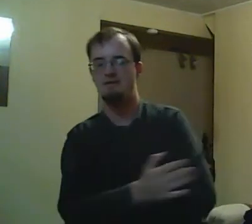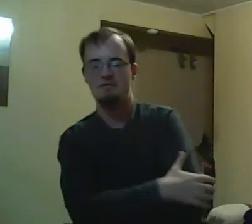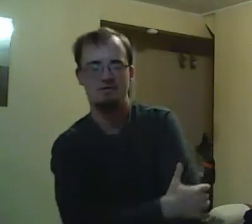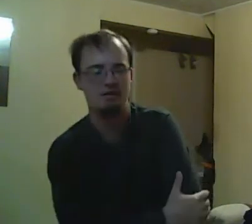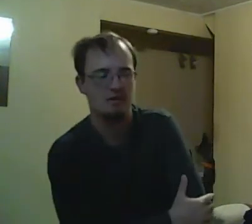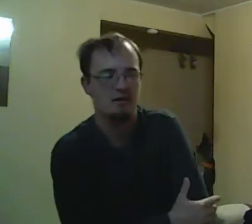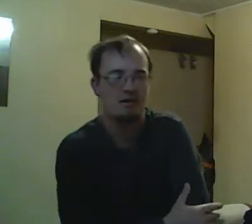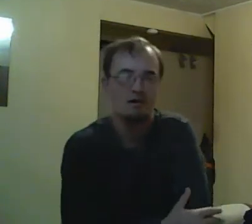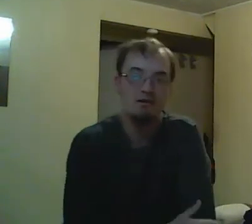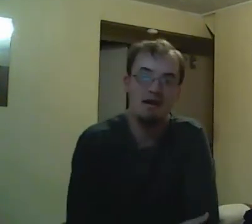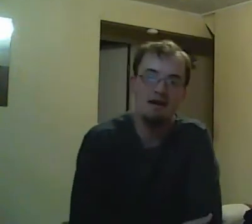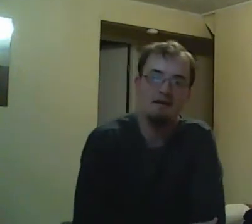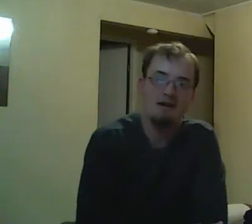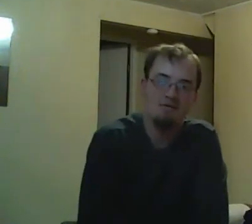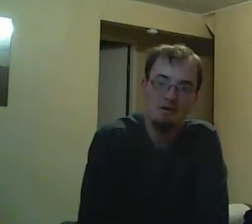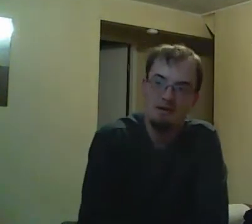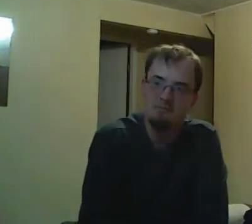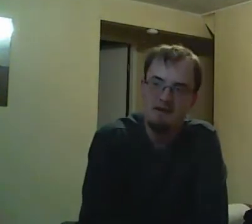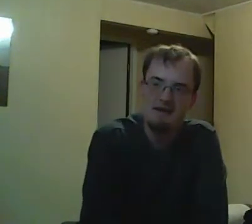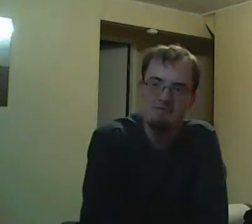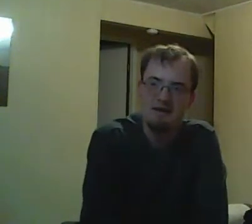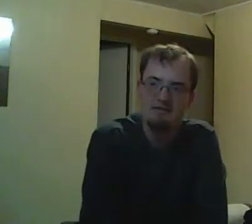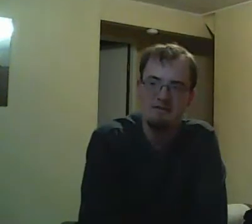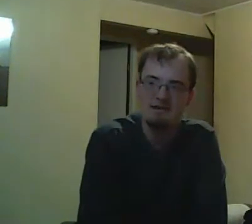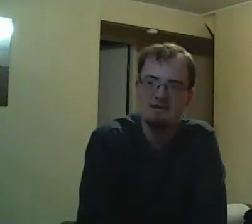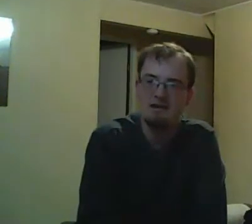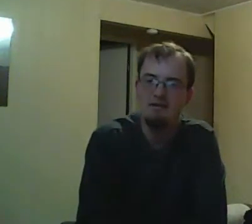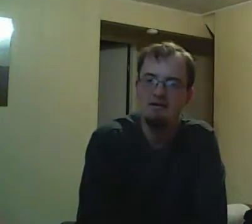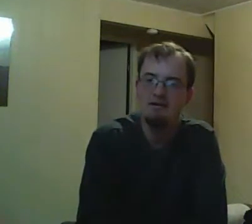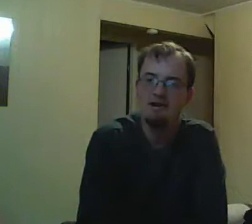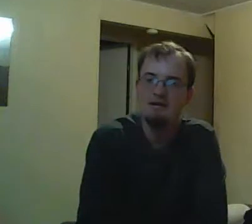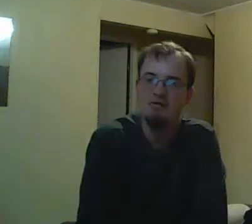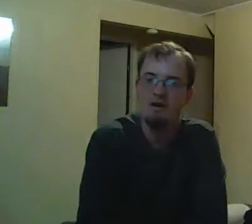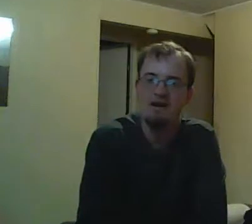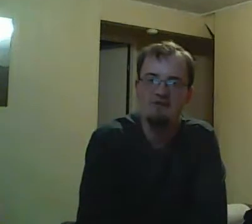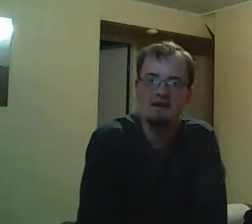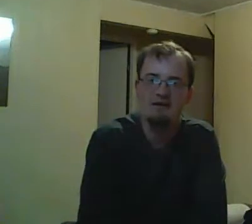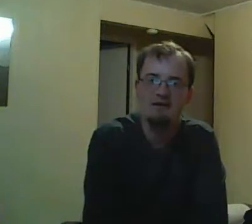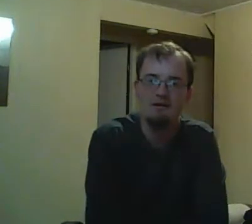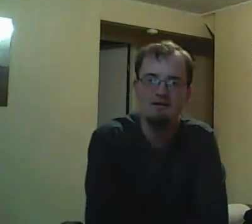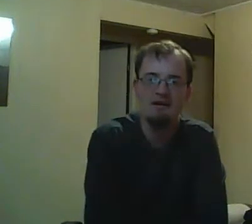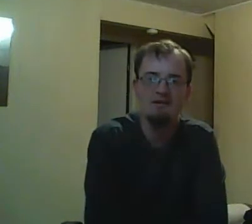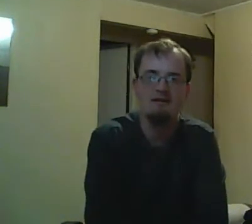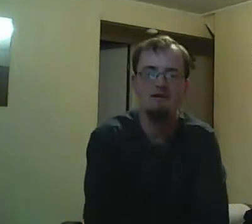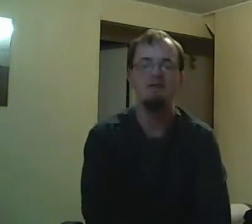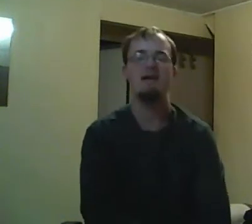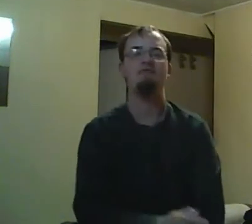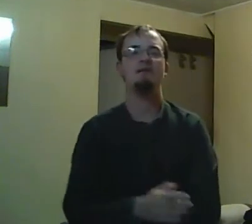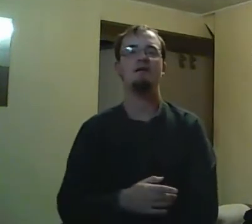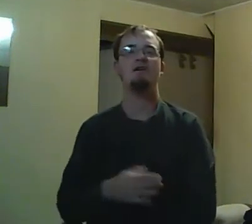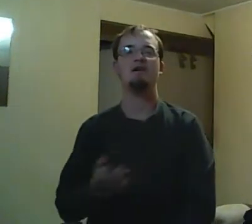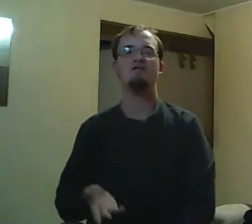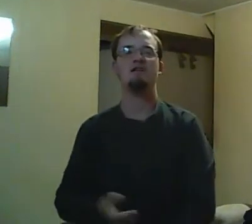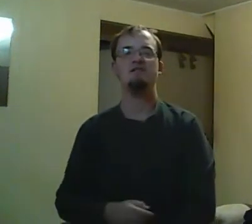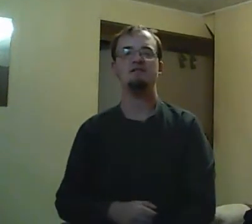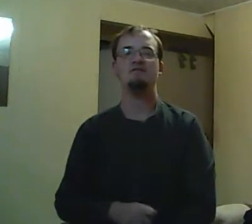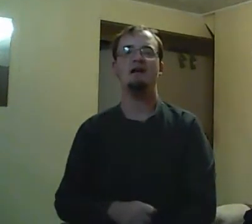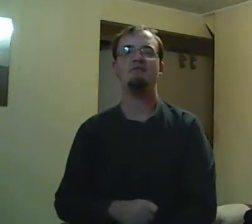Or what he should have done, number one thing he should have done, was find out the perpetrators to the crime. Although the aftermath,